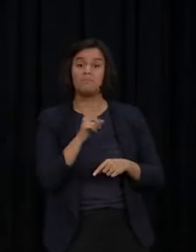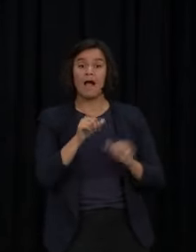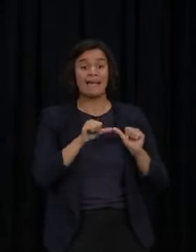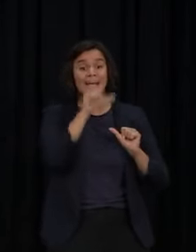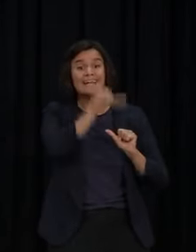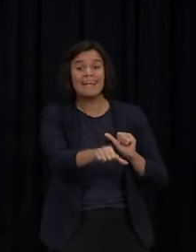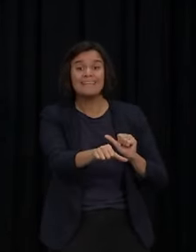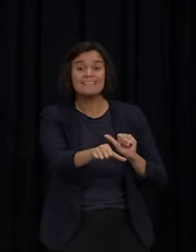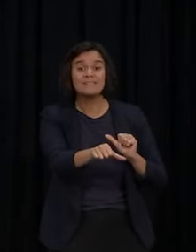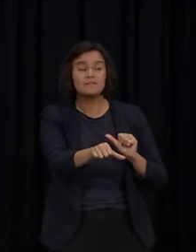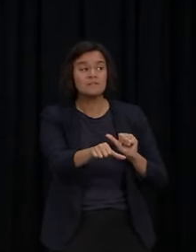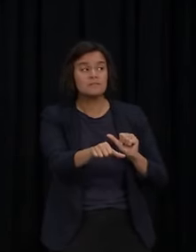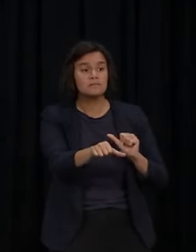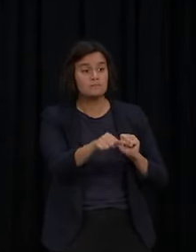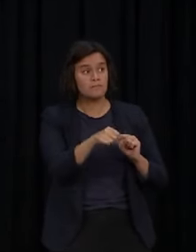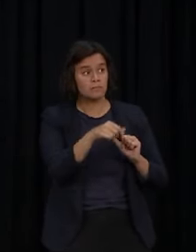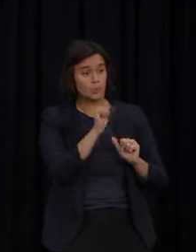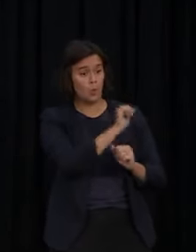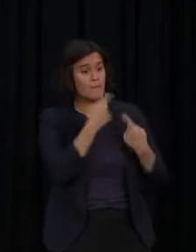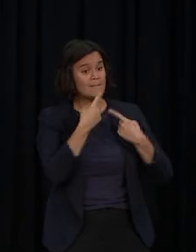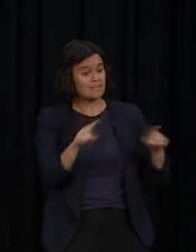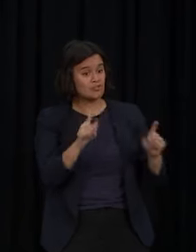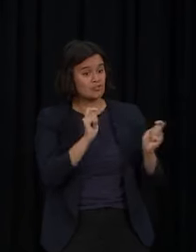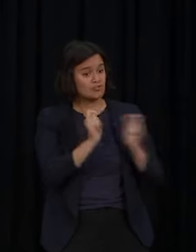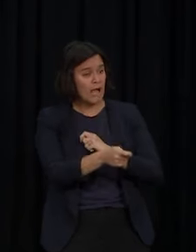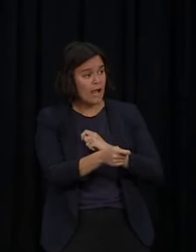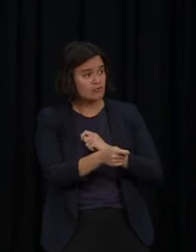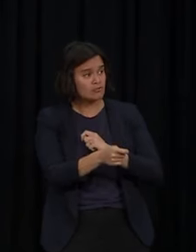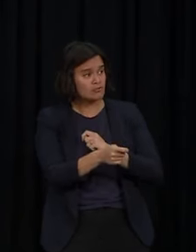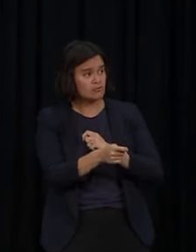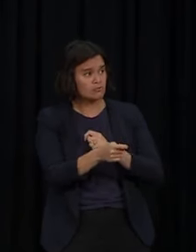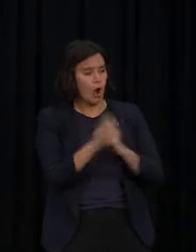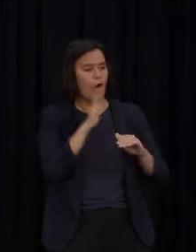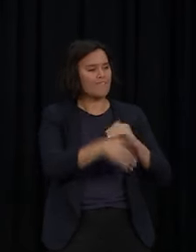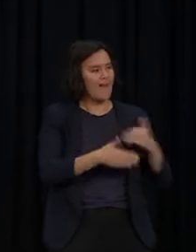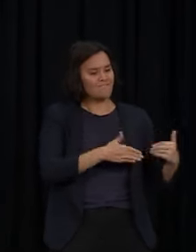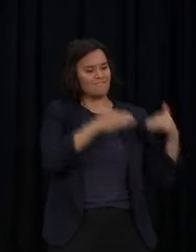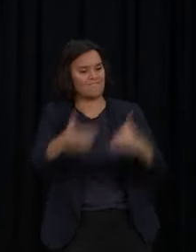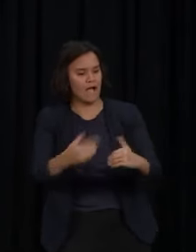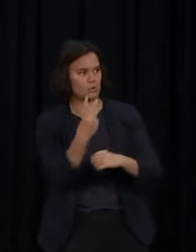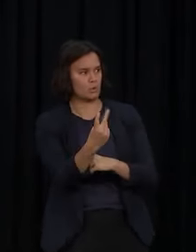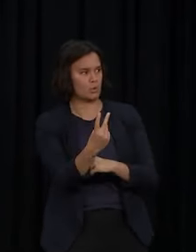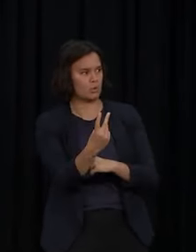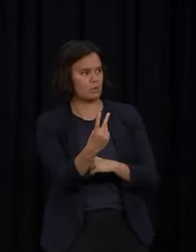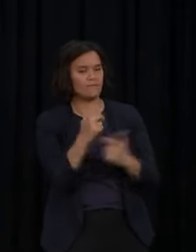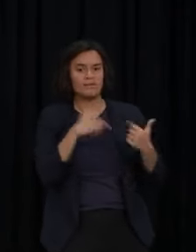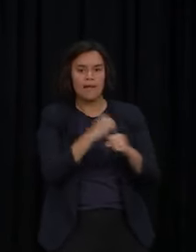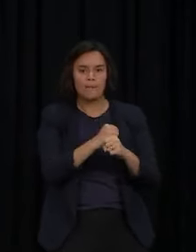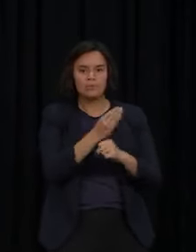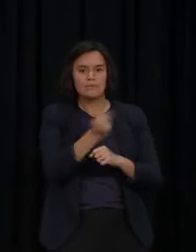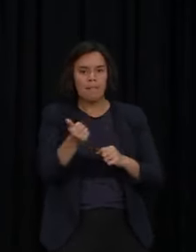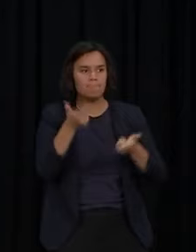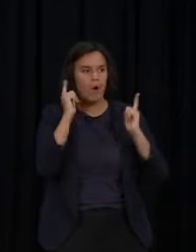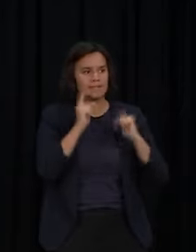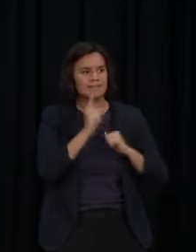does that change at all does your message change to people who are self-imposed lockdown or bosses are telling people not to go out does that